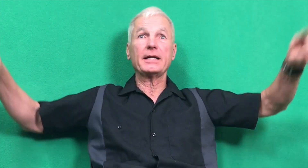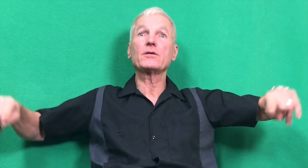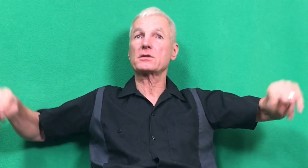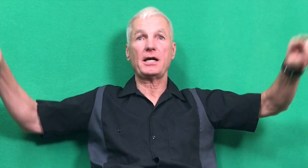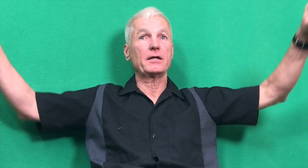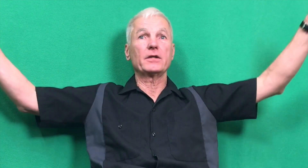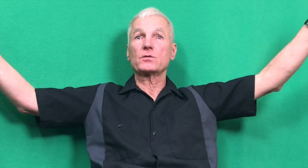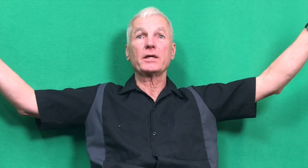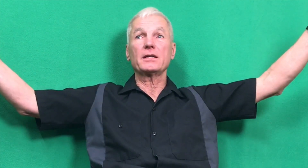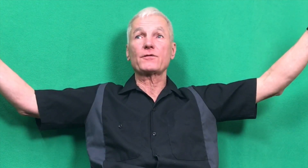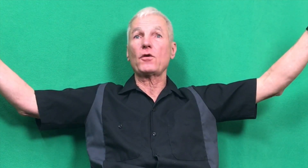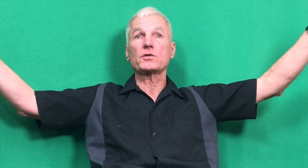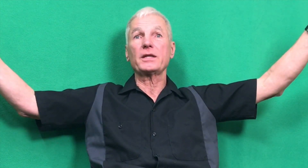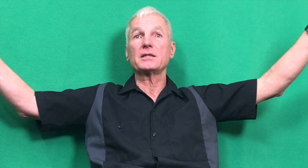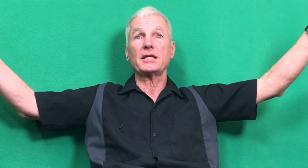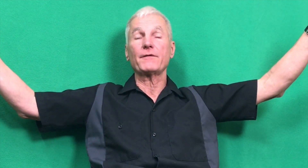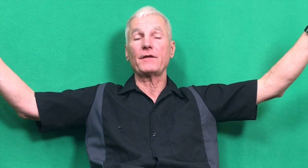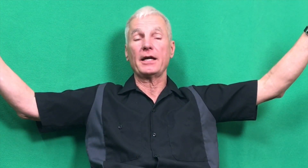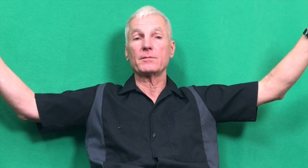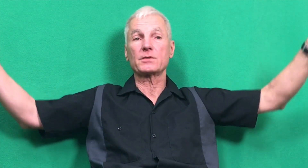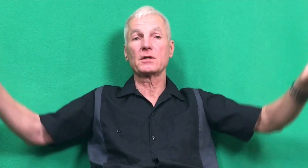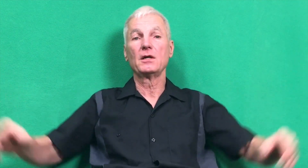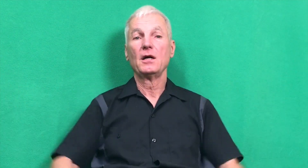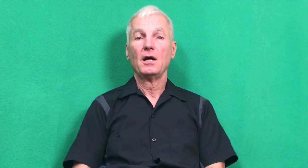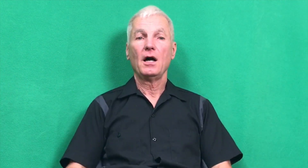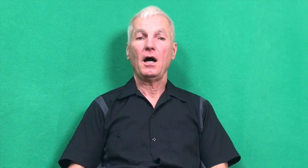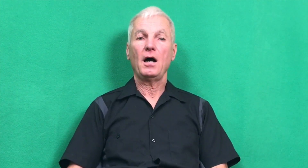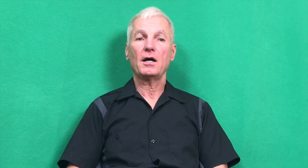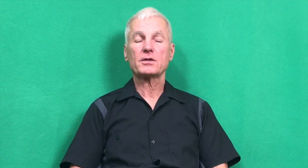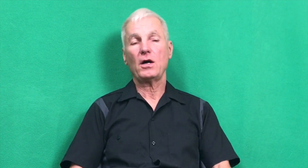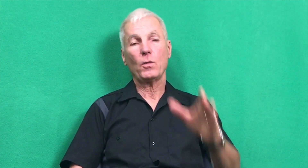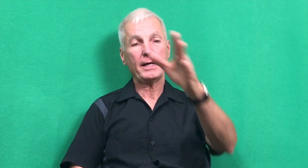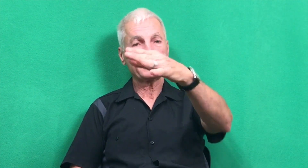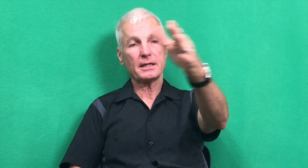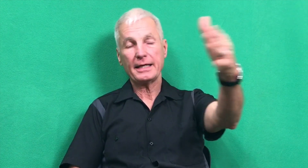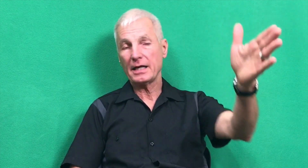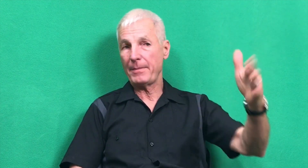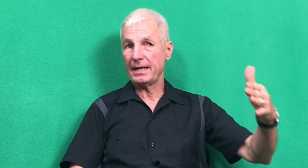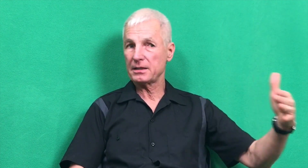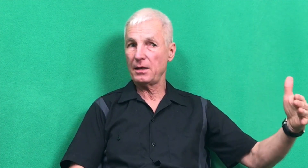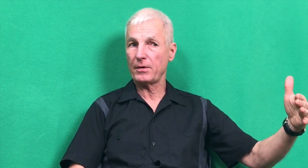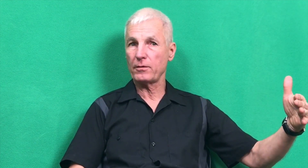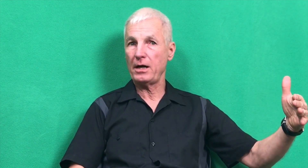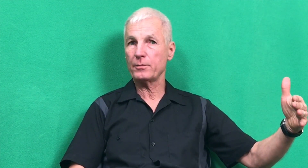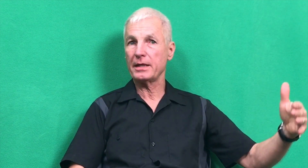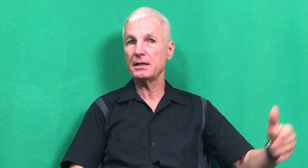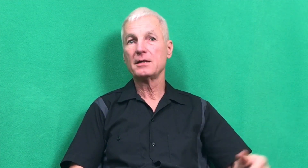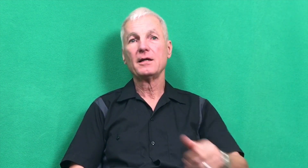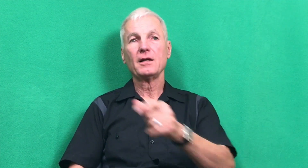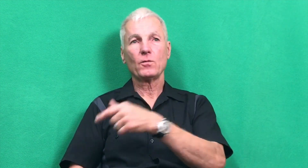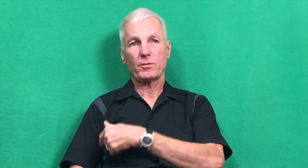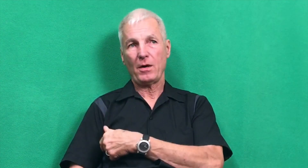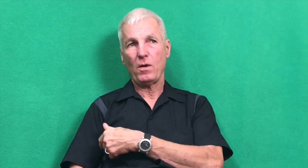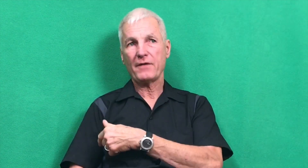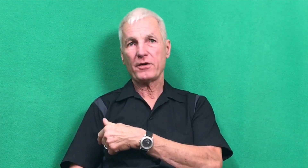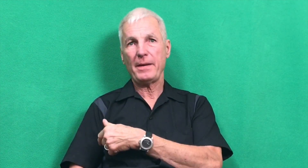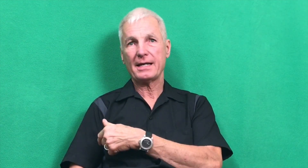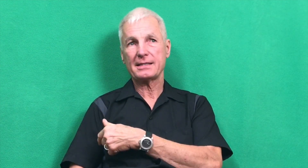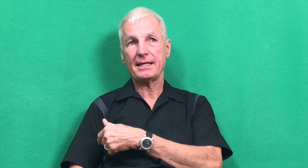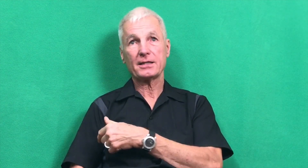on either side of us. As far as we can see, flames. So, I waited until he got backed up around me with my wife in a backseat.